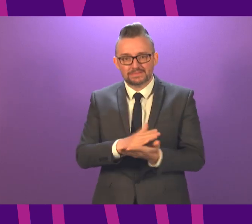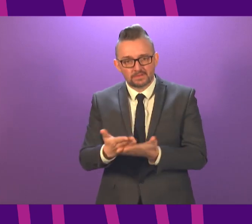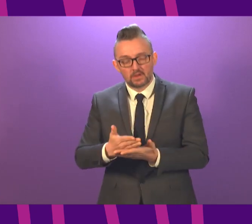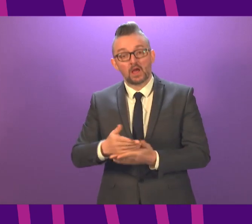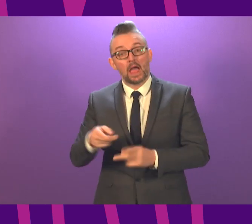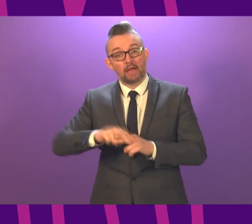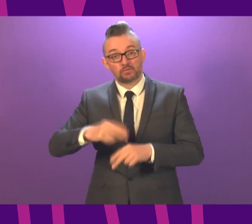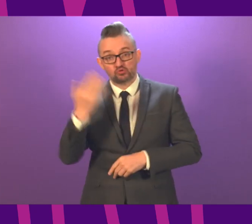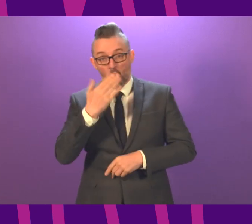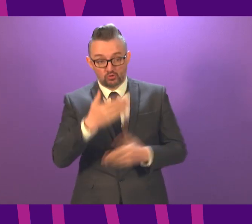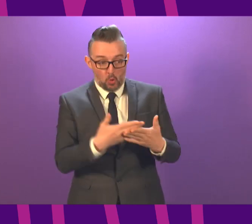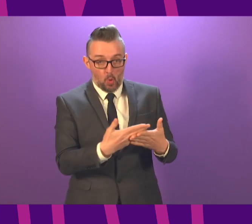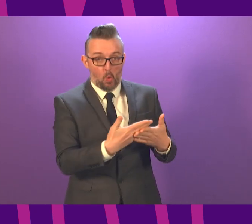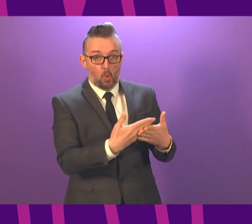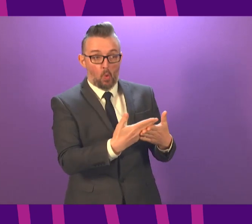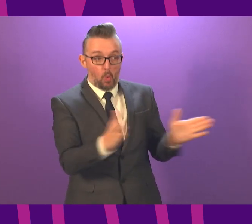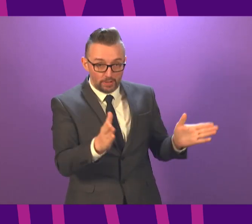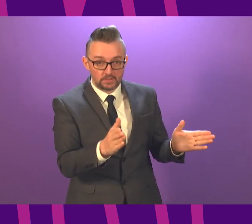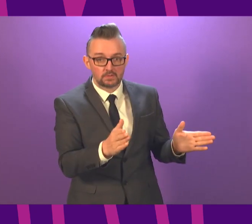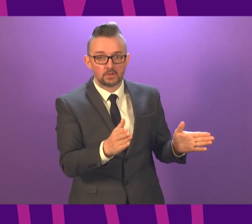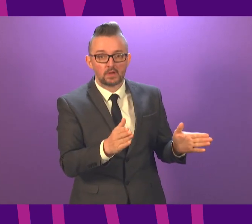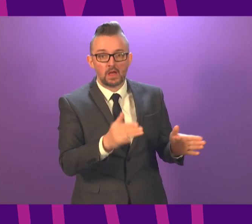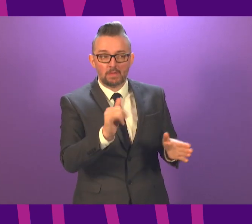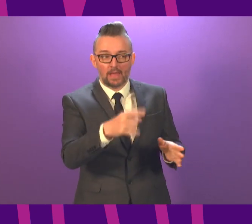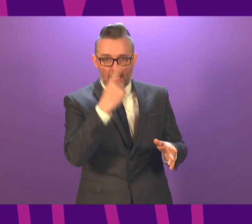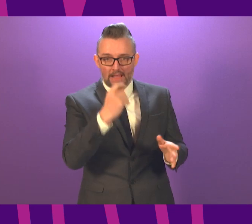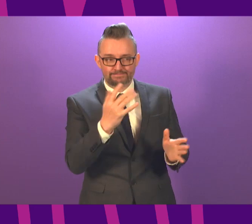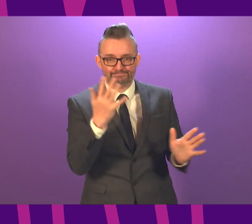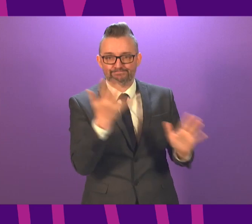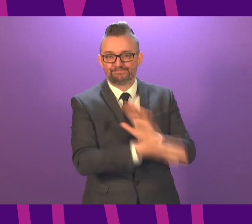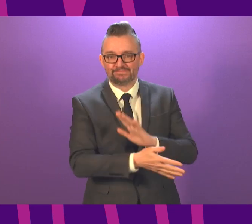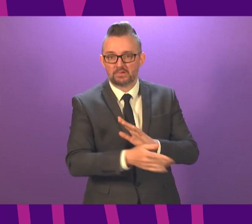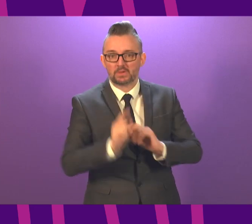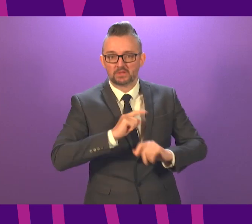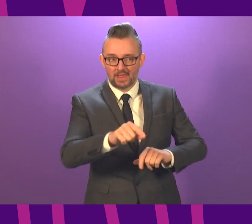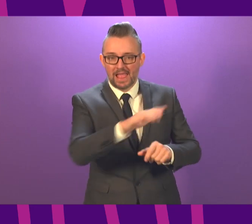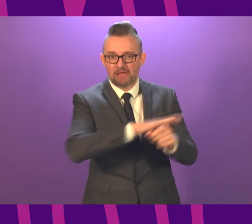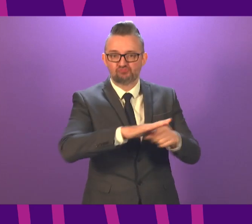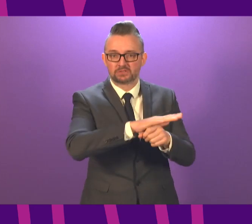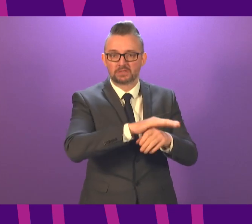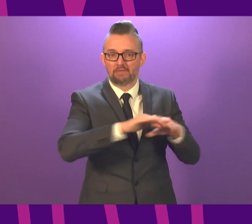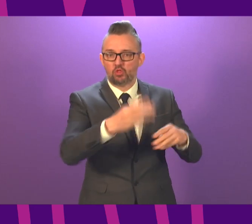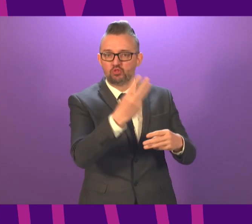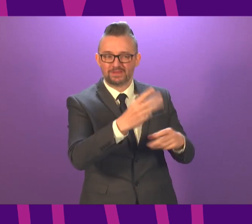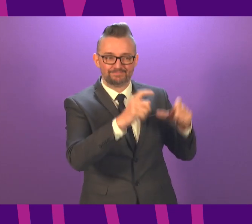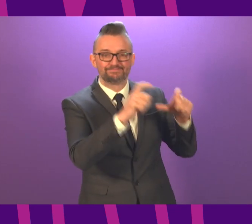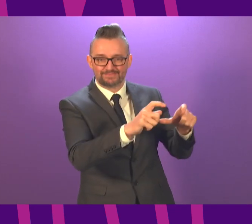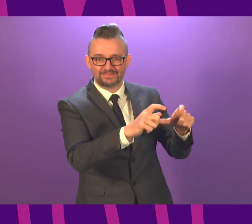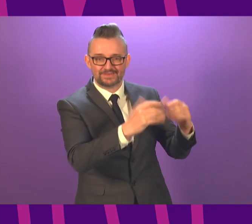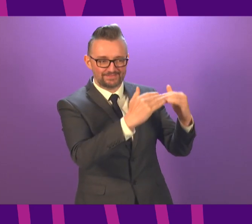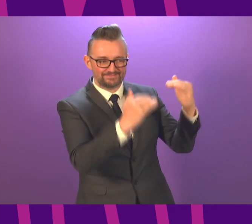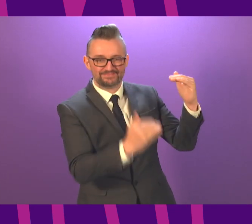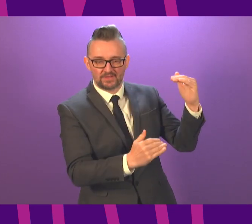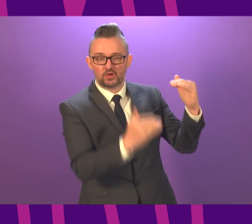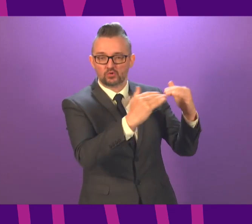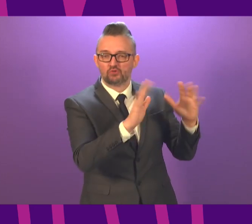if that was a bigger impact than has been the case before, that may jeopardise the overall stability of these areas in terms of the levels of the